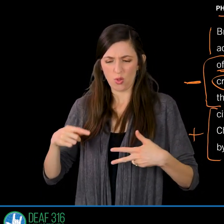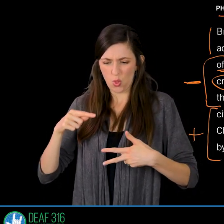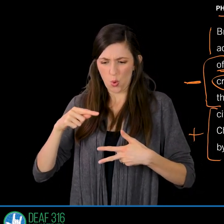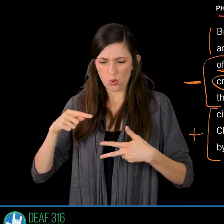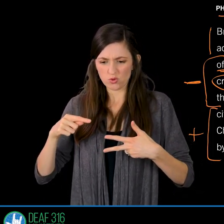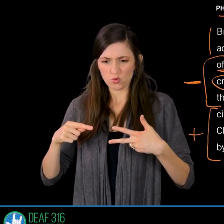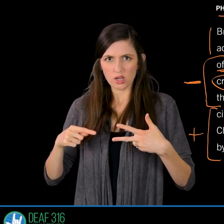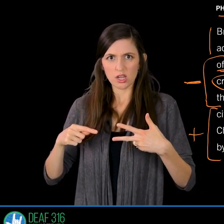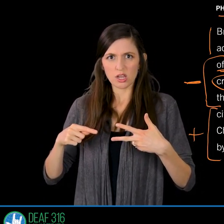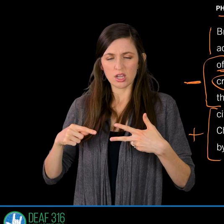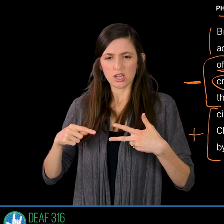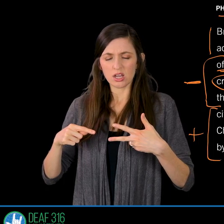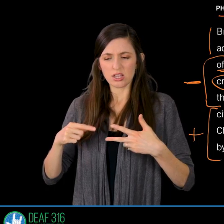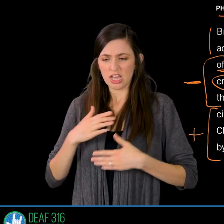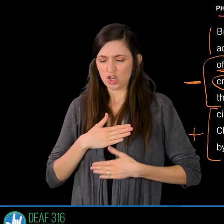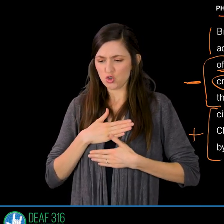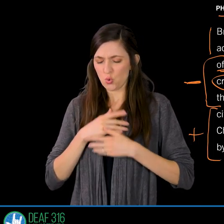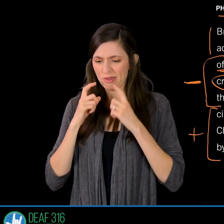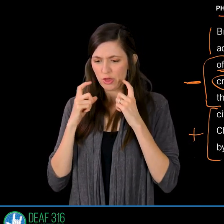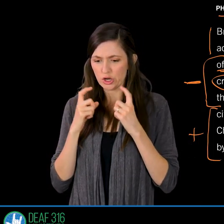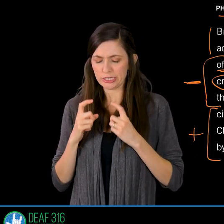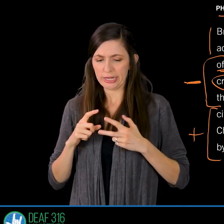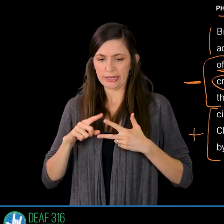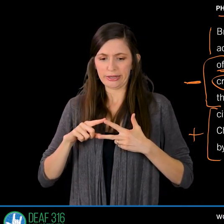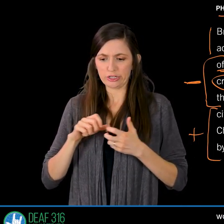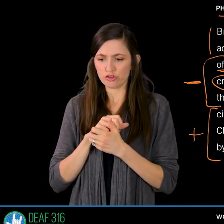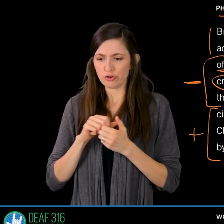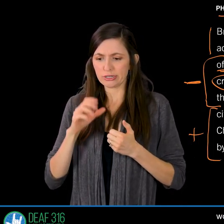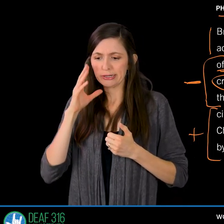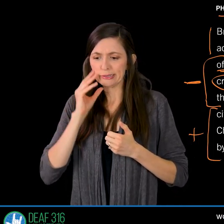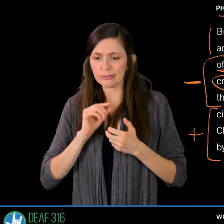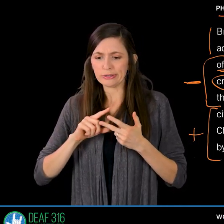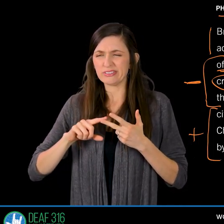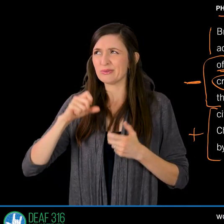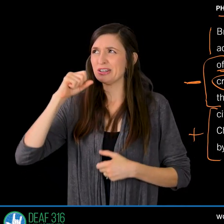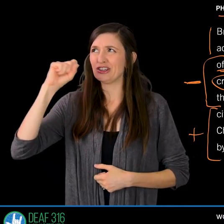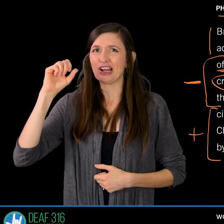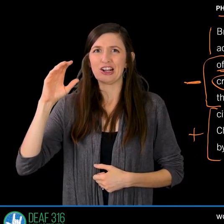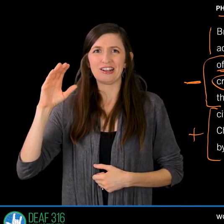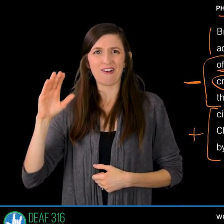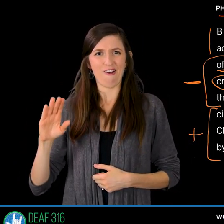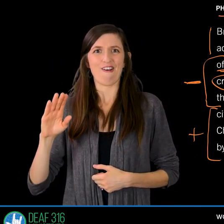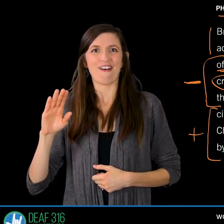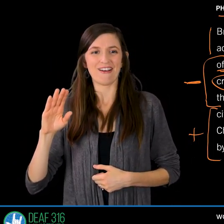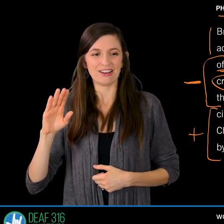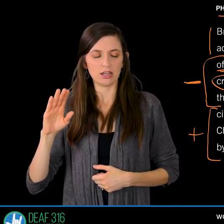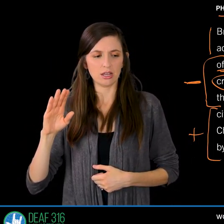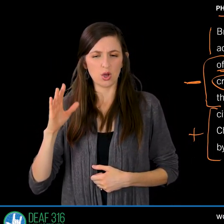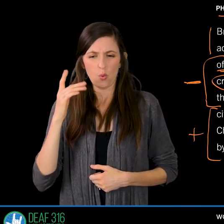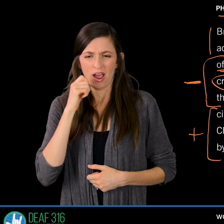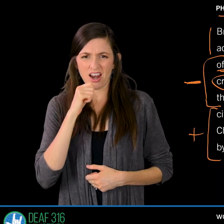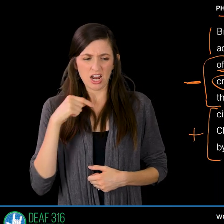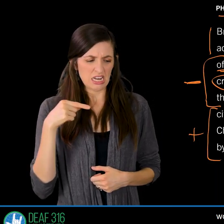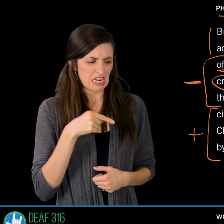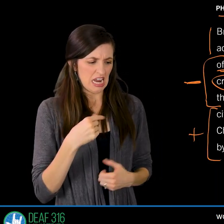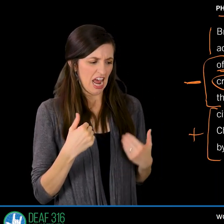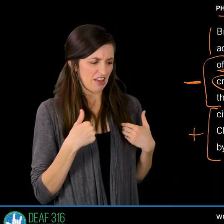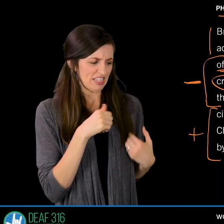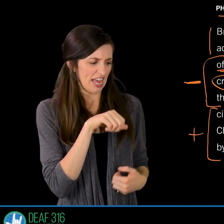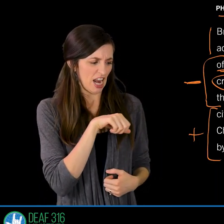out that they glory in their shame would be spoken with a kind of derision or harshness and